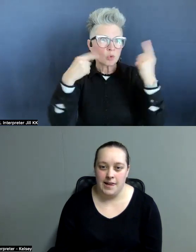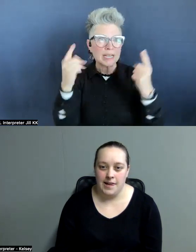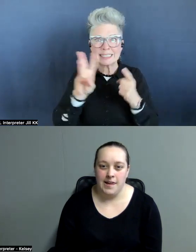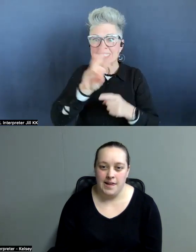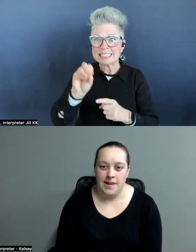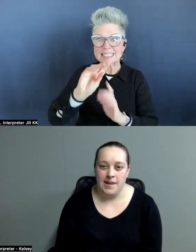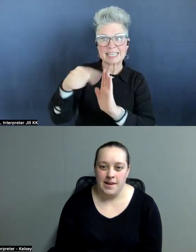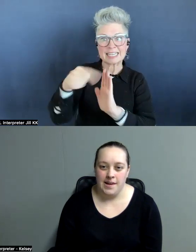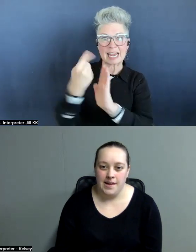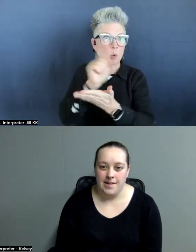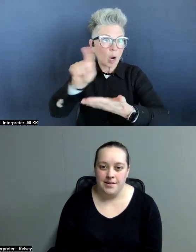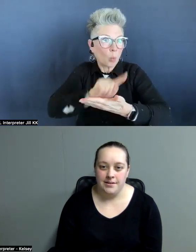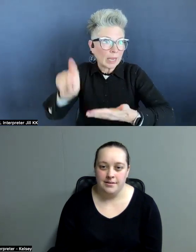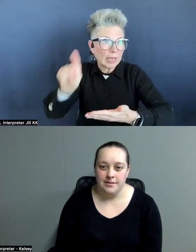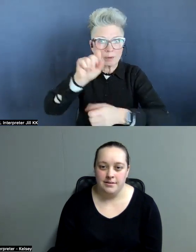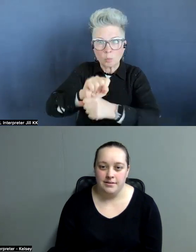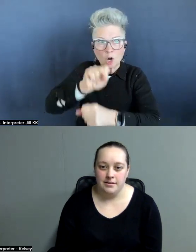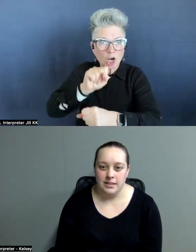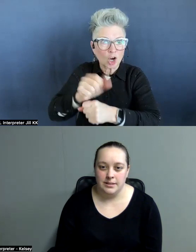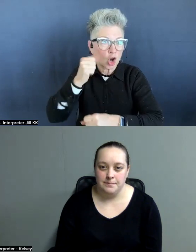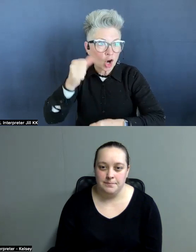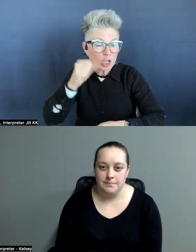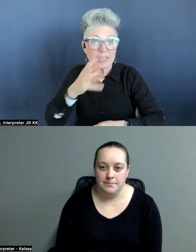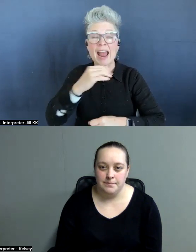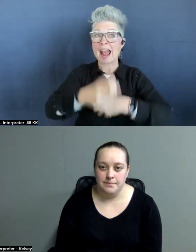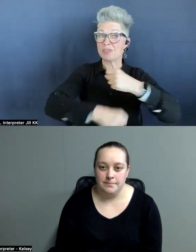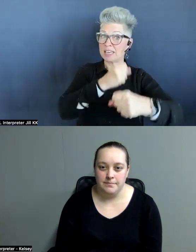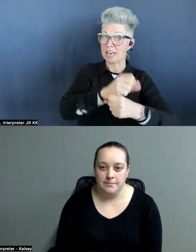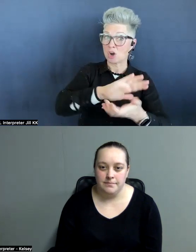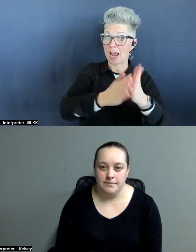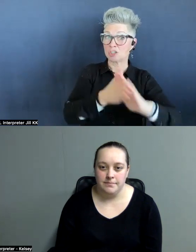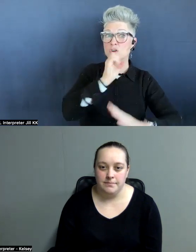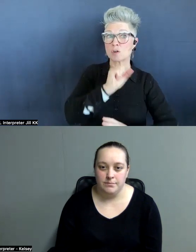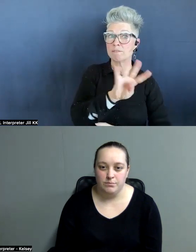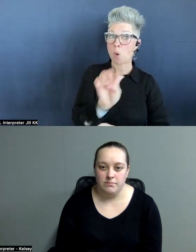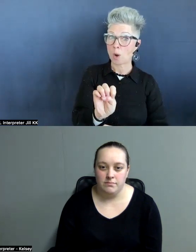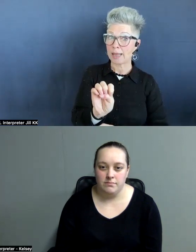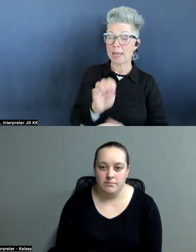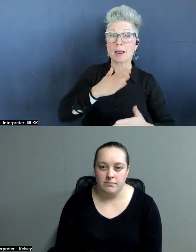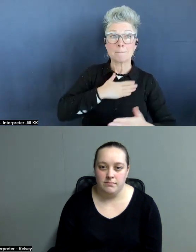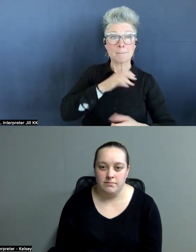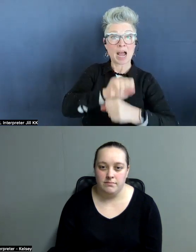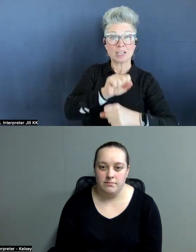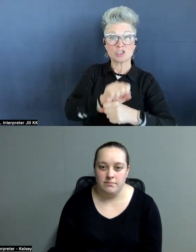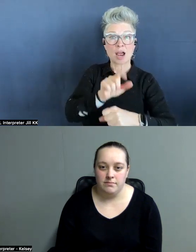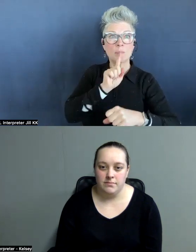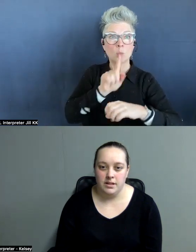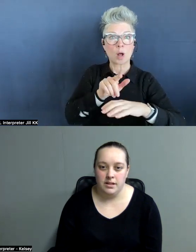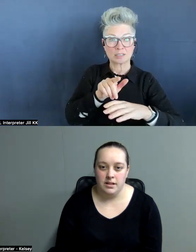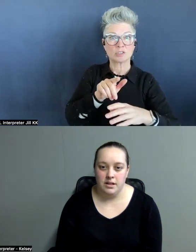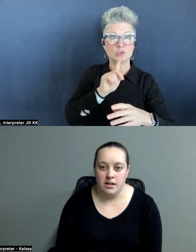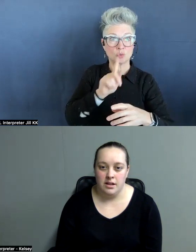girls. And the year that I turned 40, my job was to ship technology